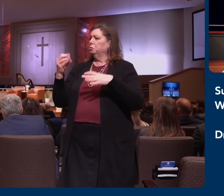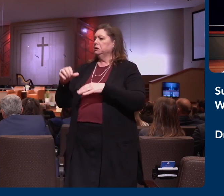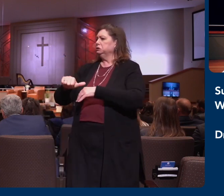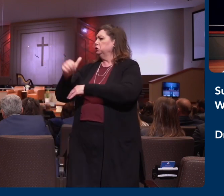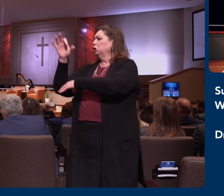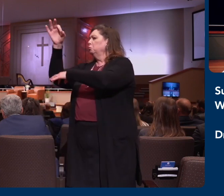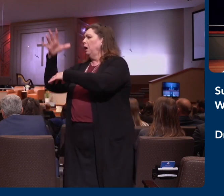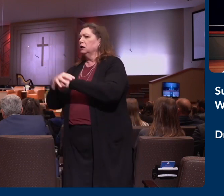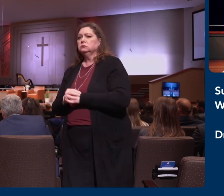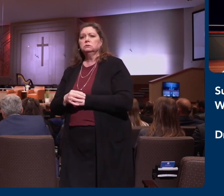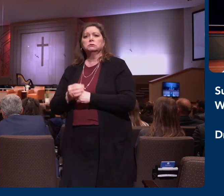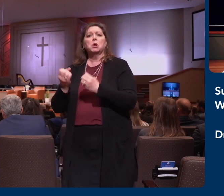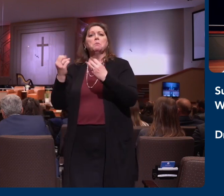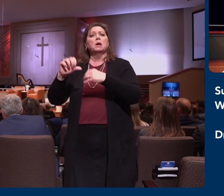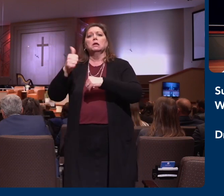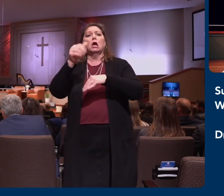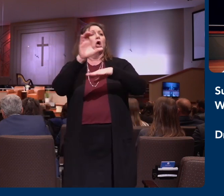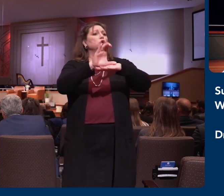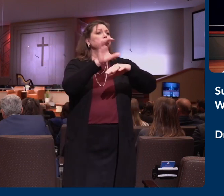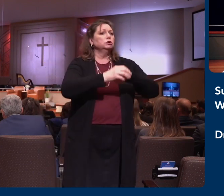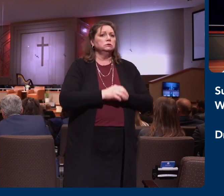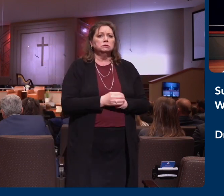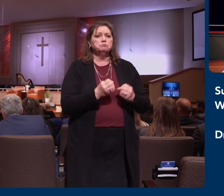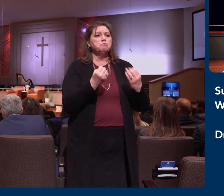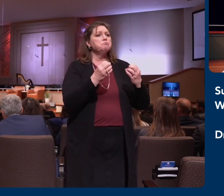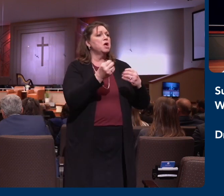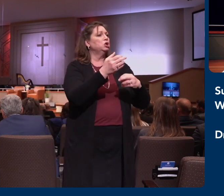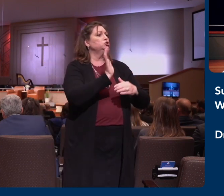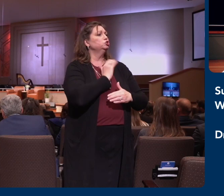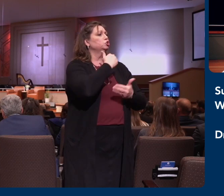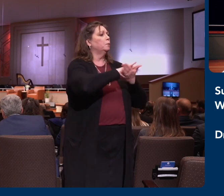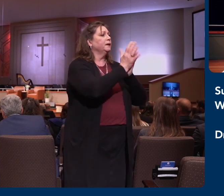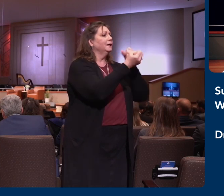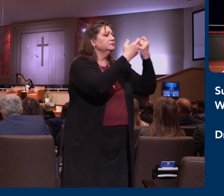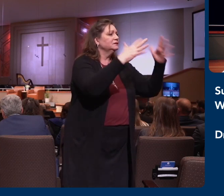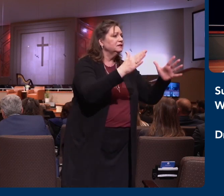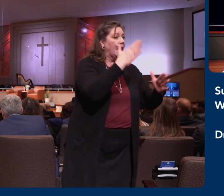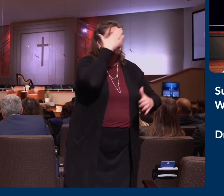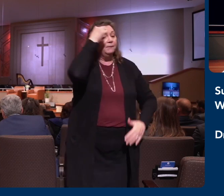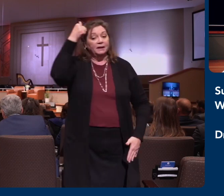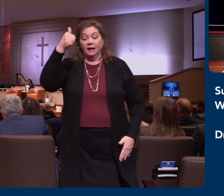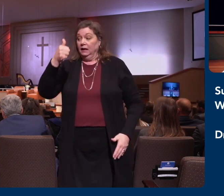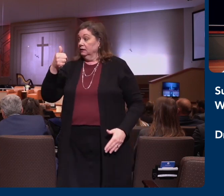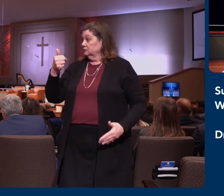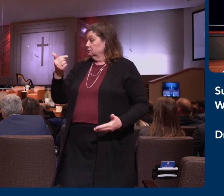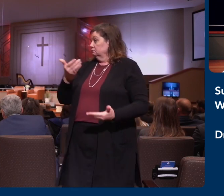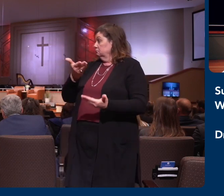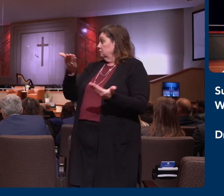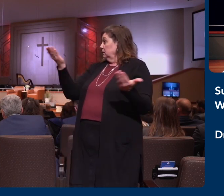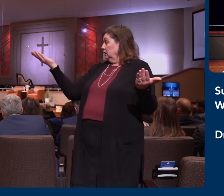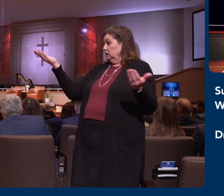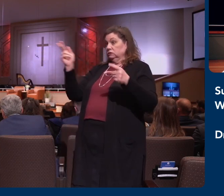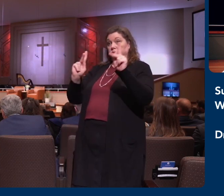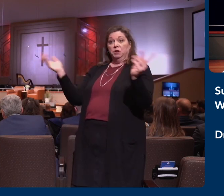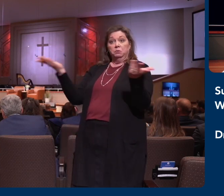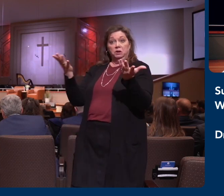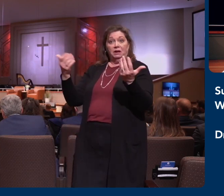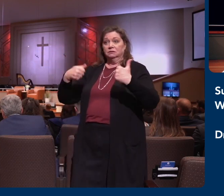souls that have been saved through gospel ministry because of the sacrifice of the people of this church. It is amazing to think about.